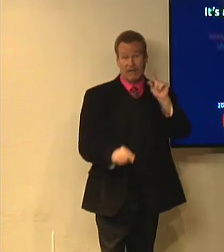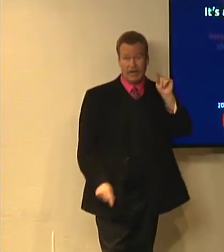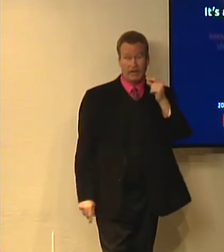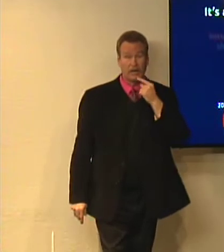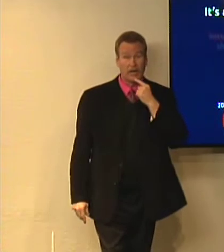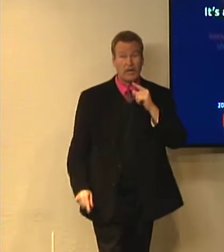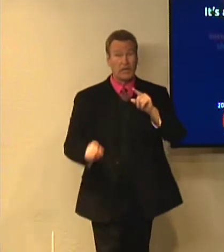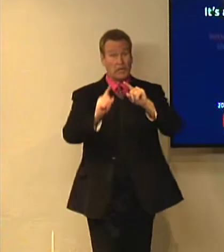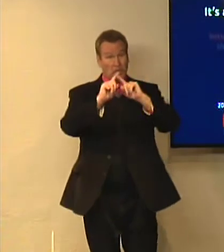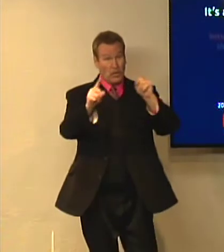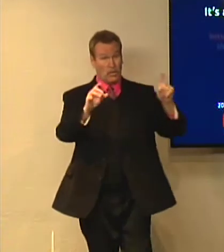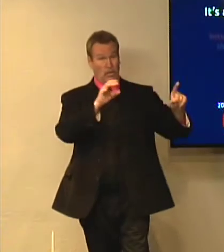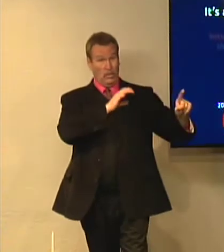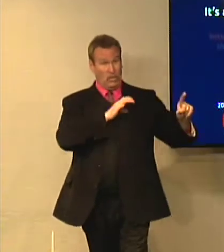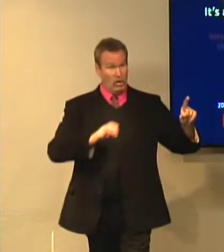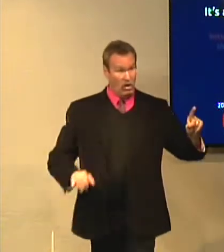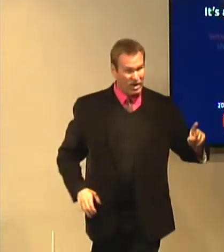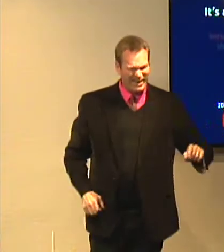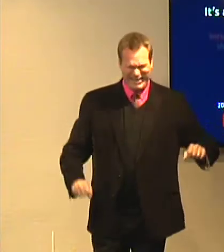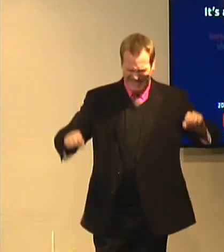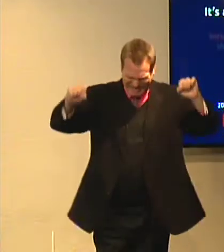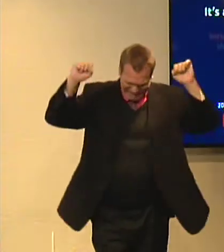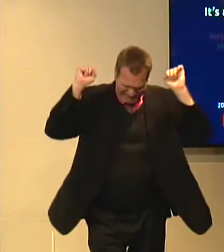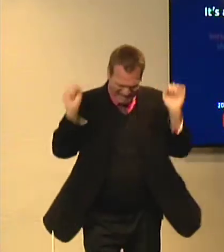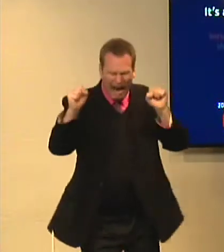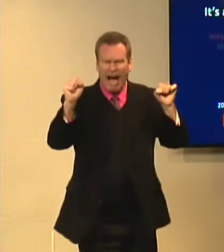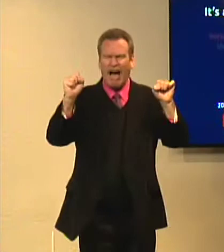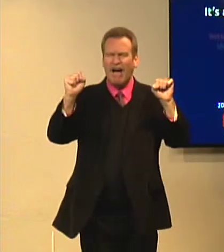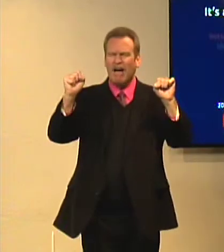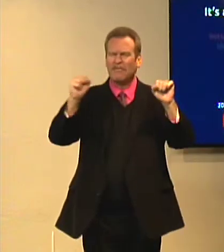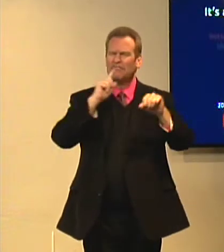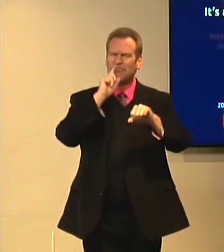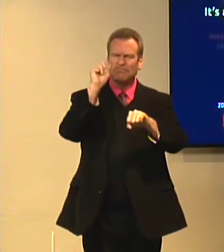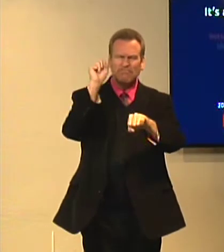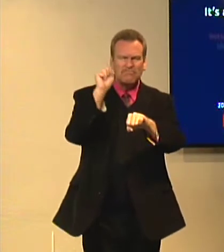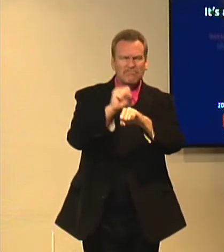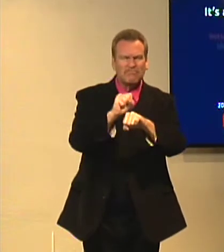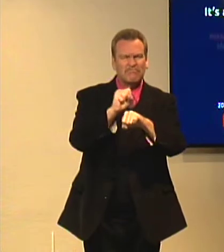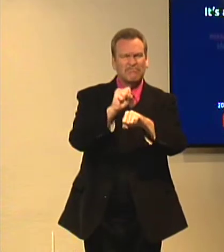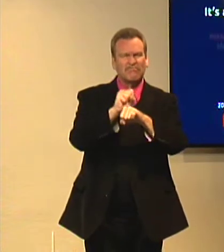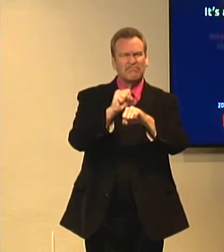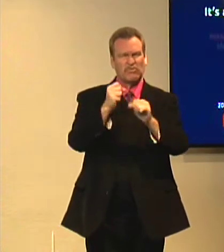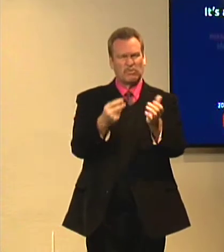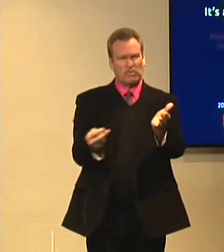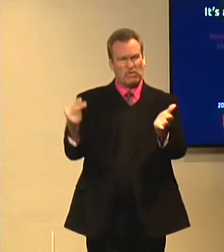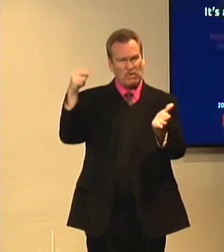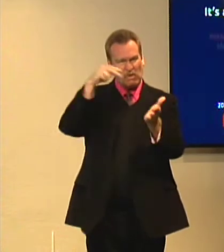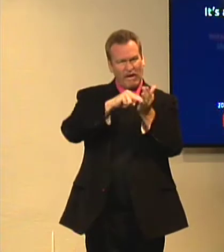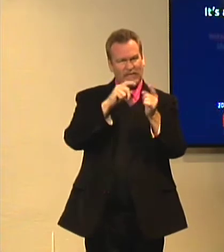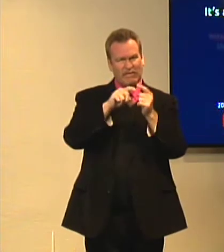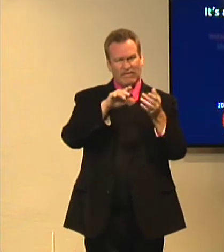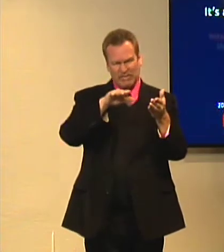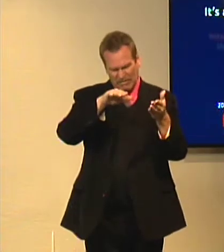last point of our message, the glorious, triumphant truth. He says, but Christ has indeed been risen from the dead,